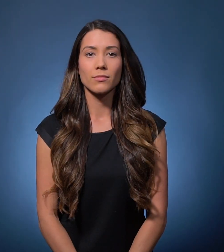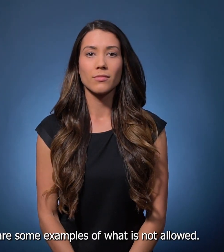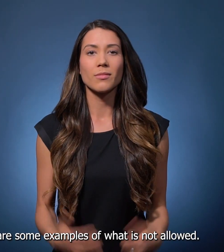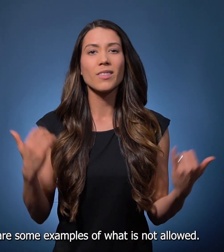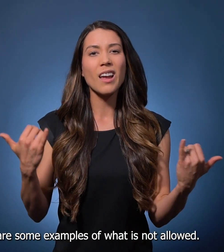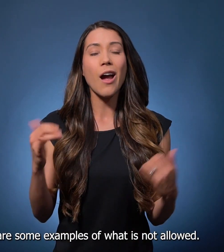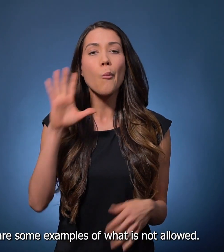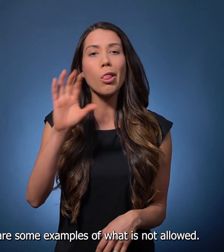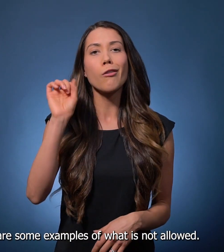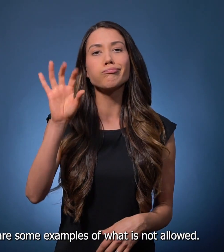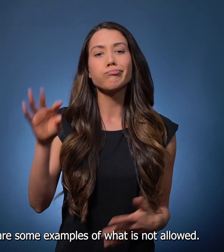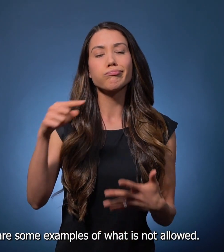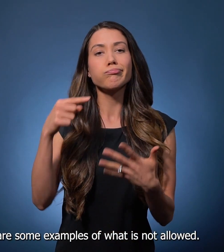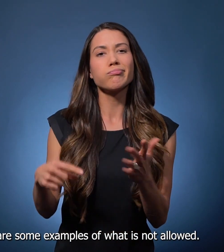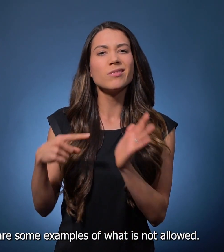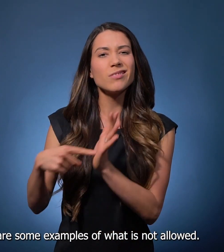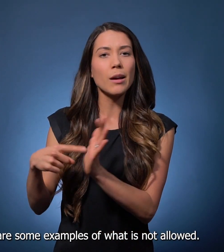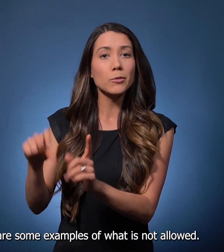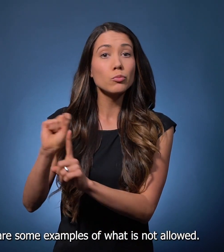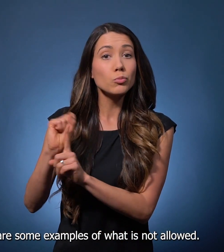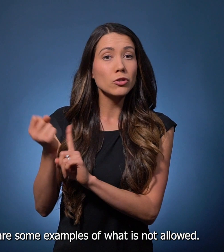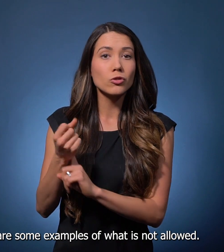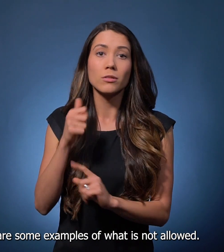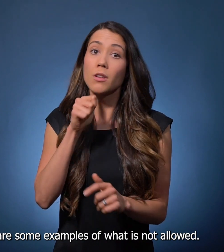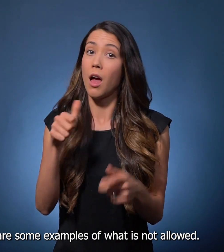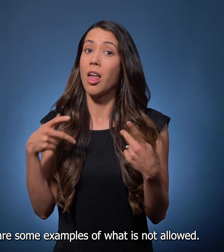Here are some examples of what is not allowed.